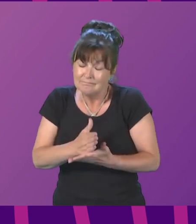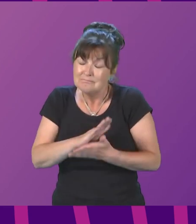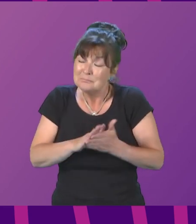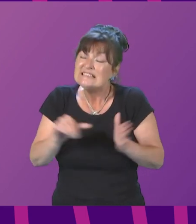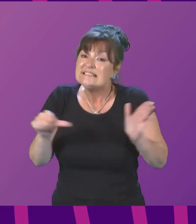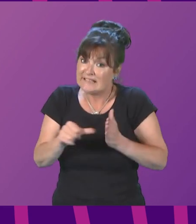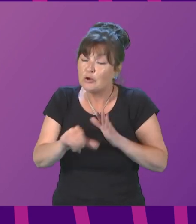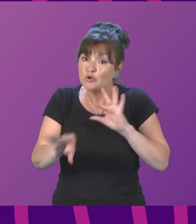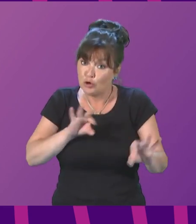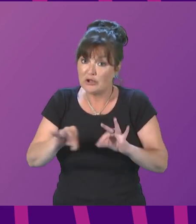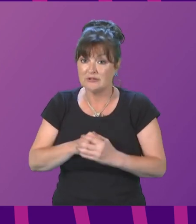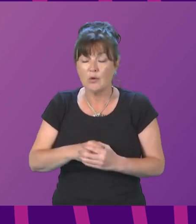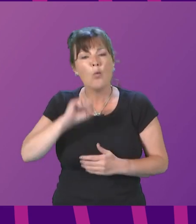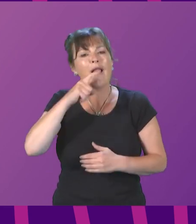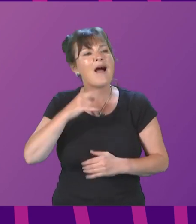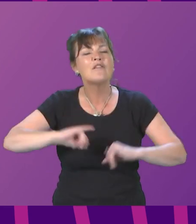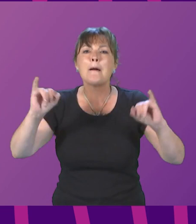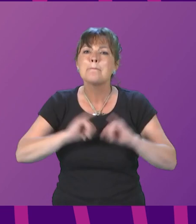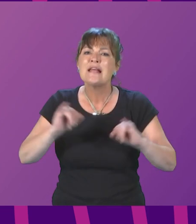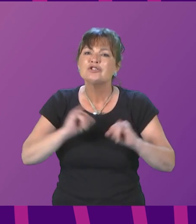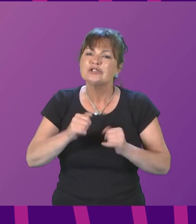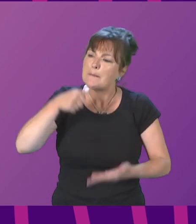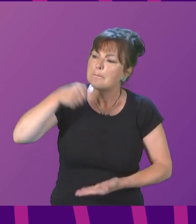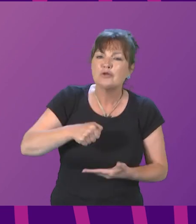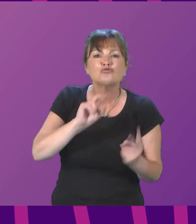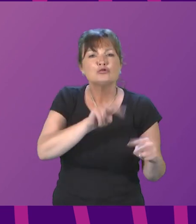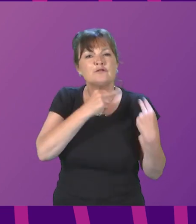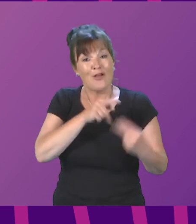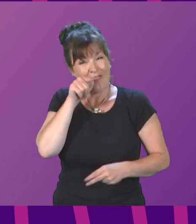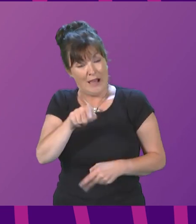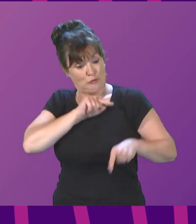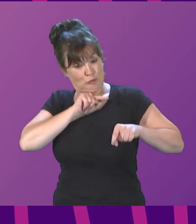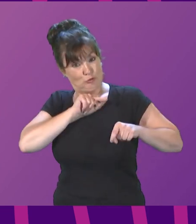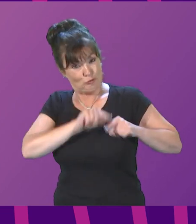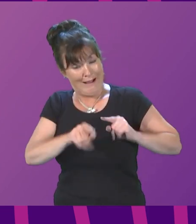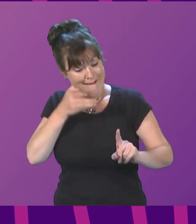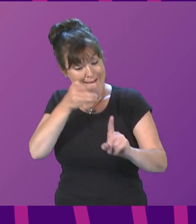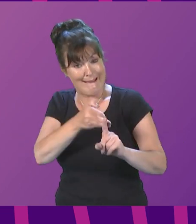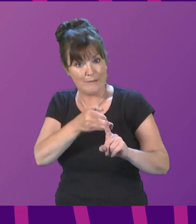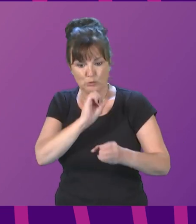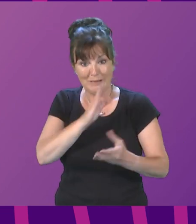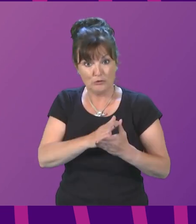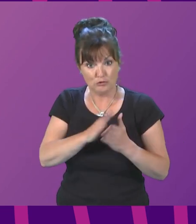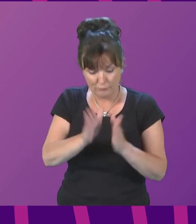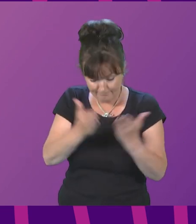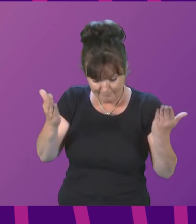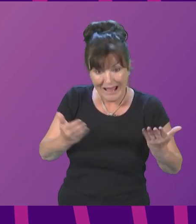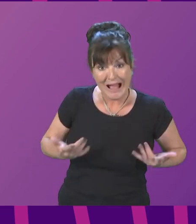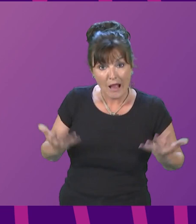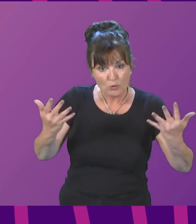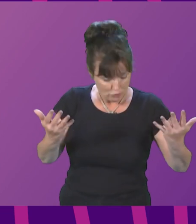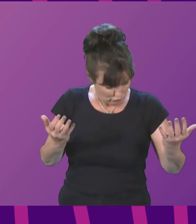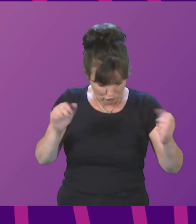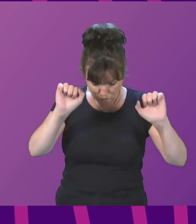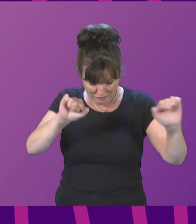review is intended to maximise the help we can provide while still balancing the books. That will mean stopping some